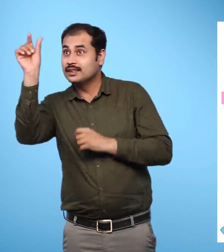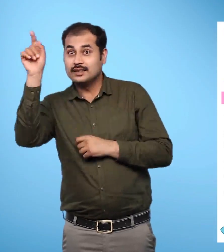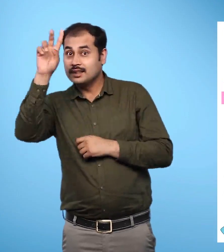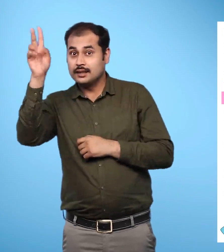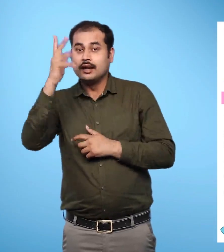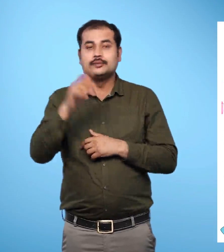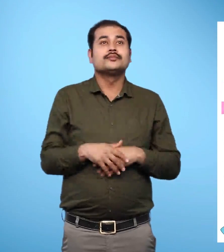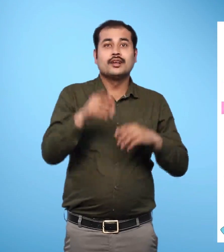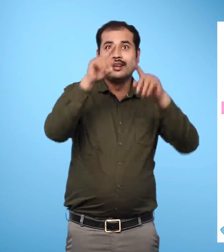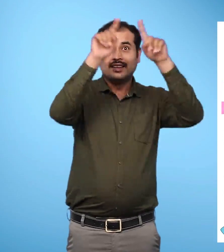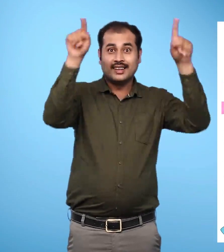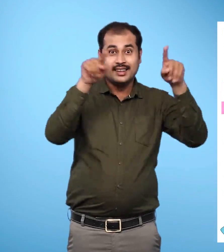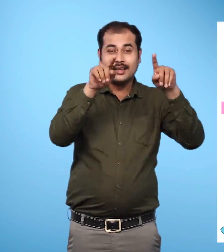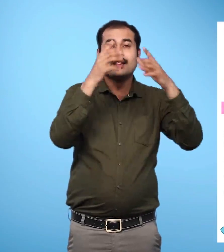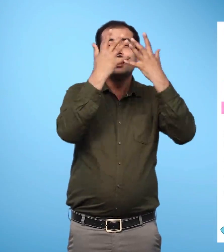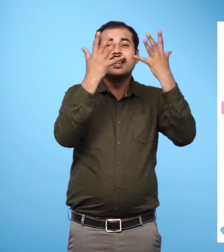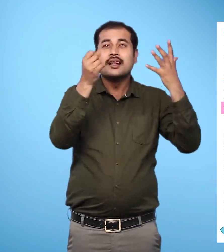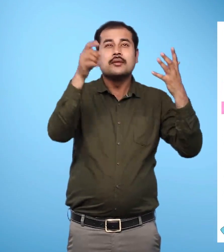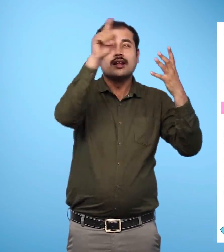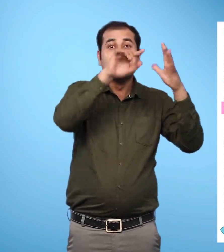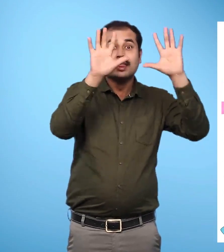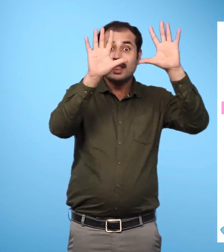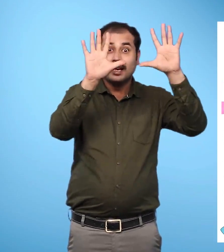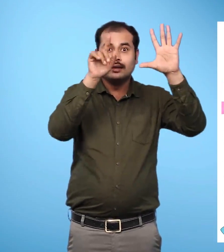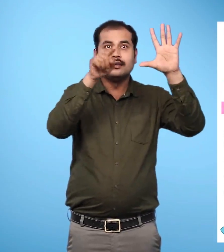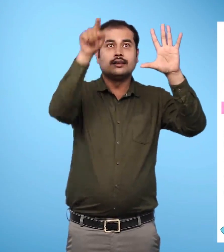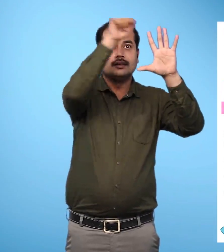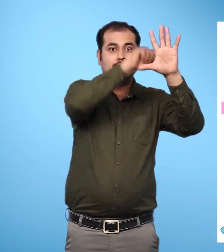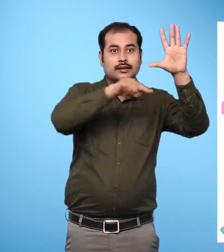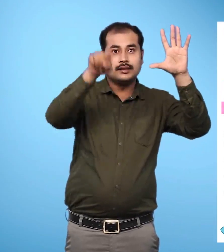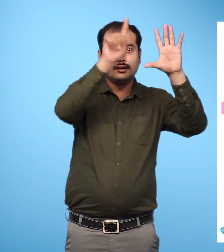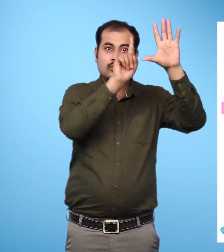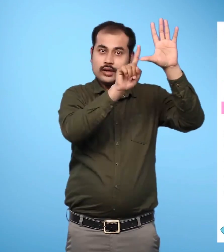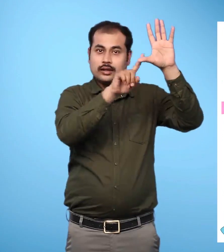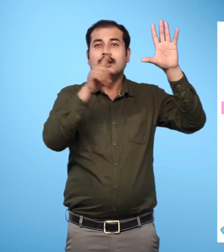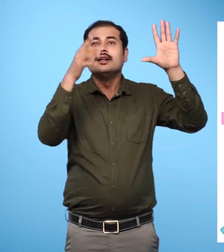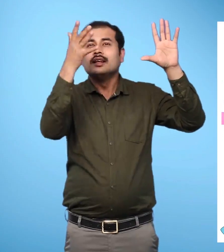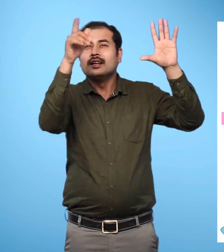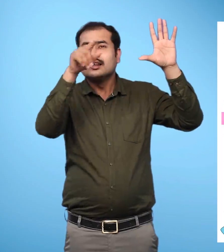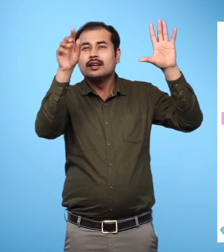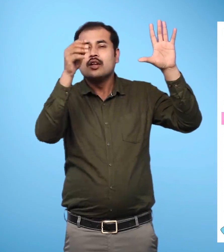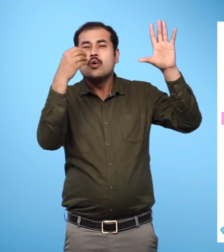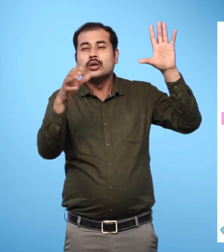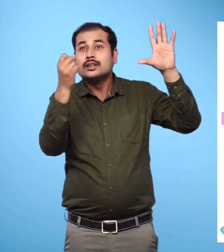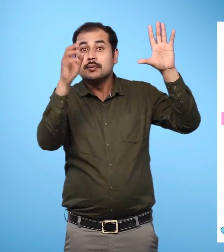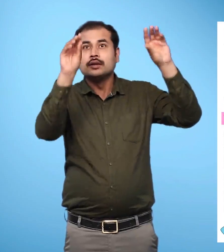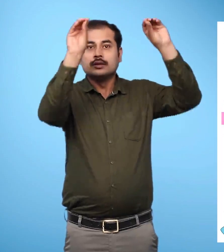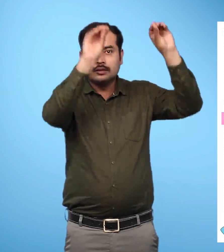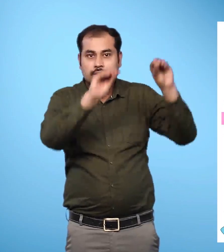On the right hand side, space is provided for writing the tens and ones.